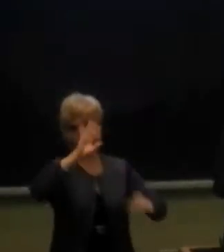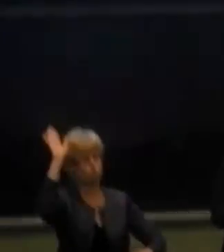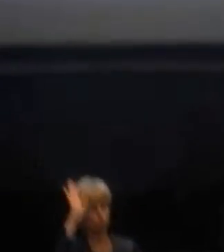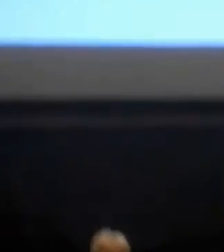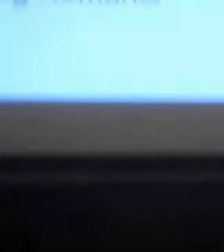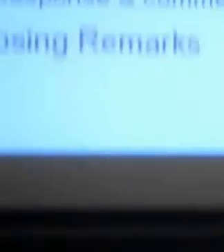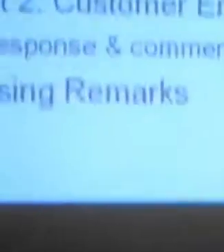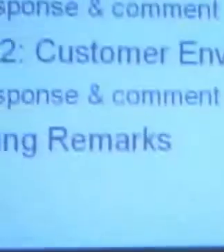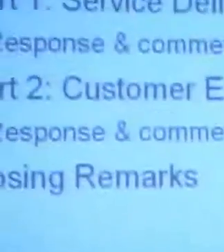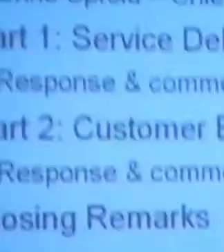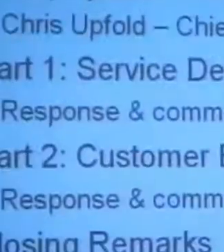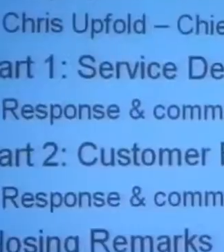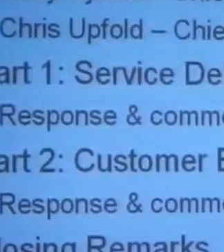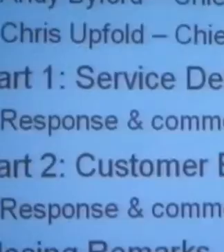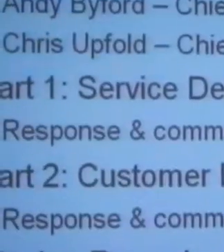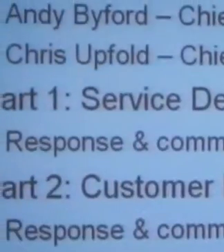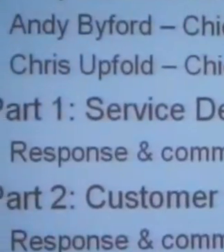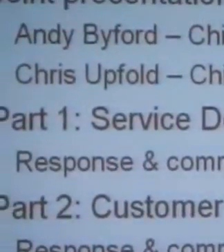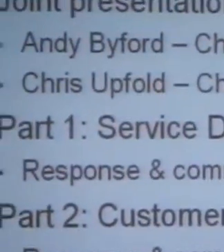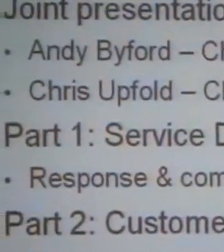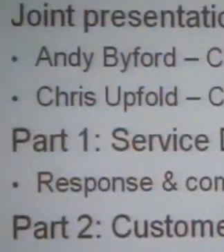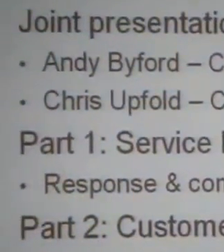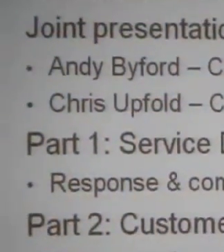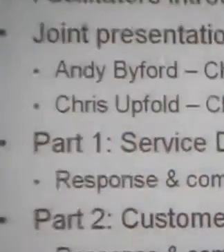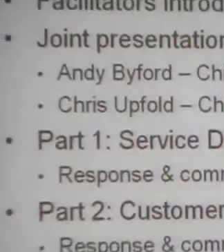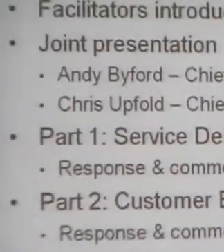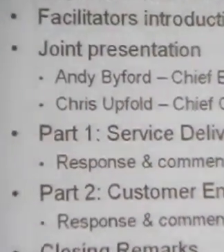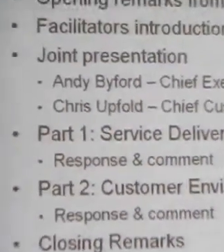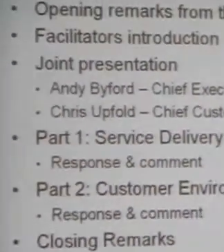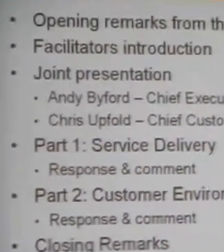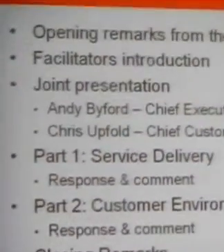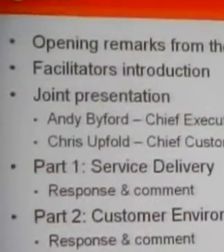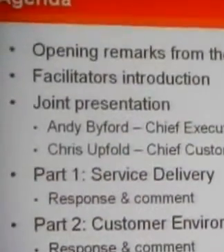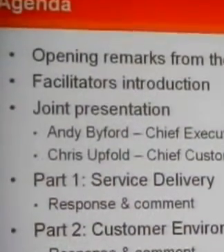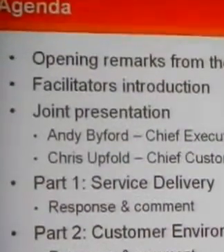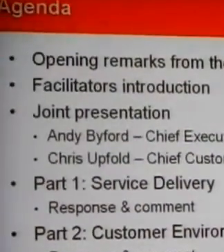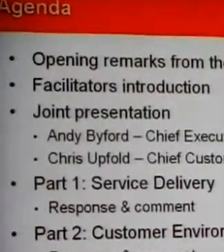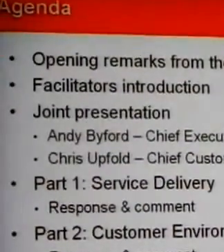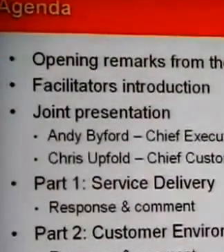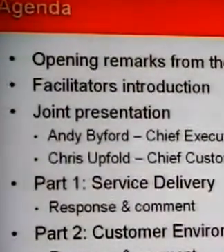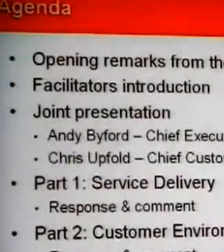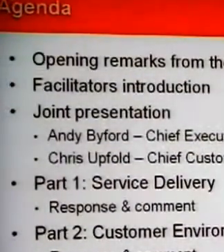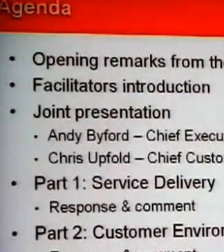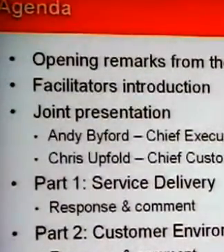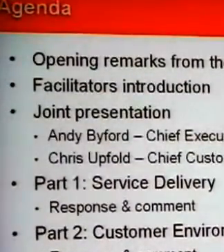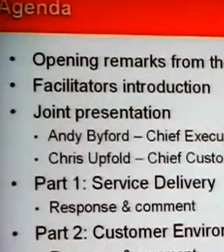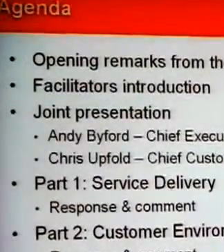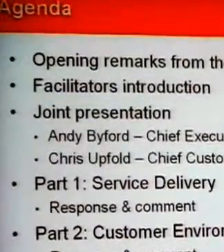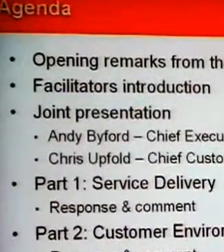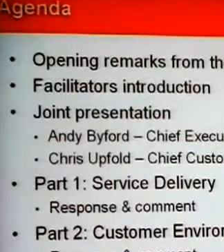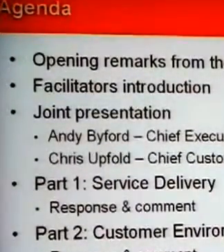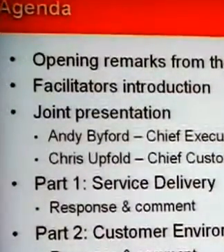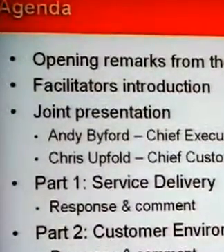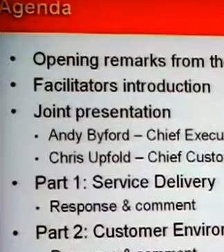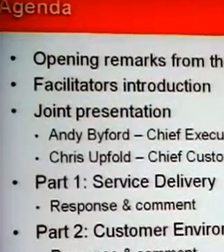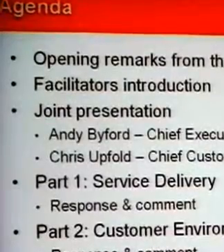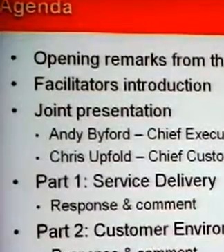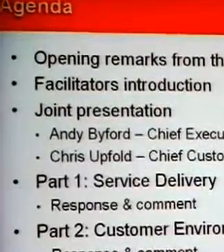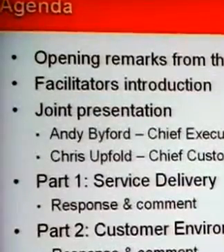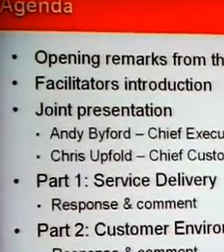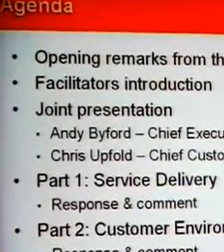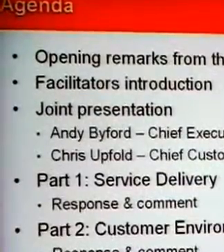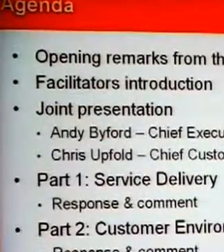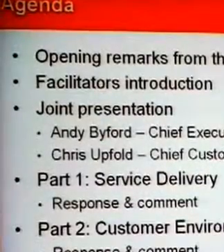comments. We're going to have, we've tried to put the notion to divide the agenda in two seconds. We're going to first have a segment